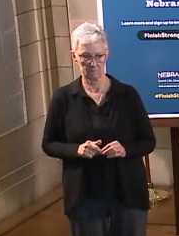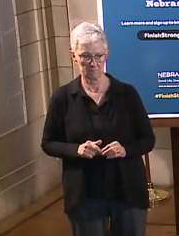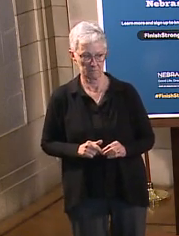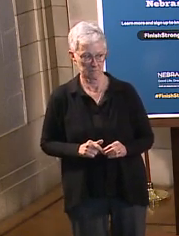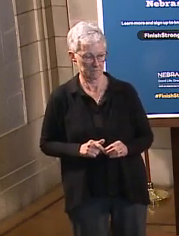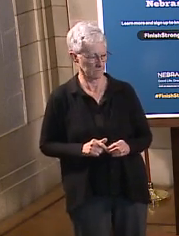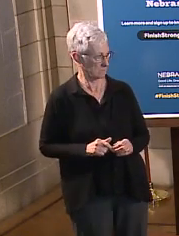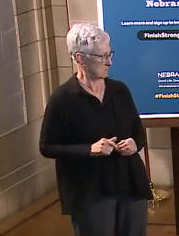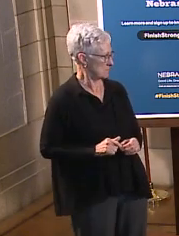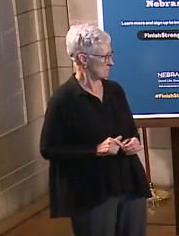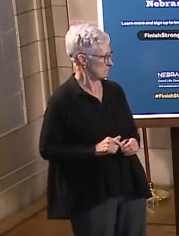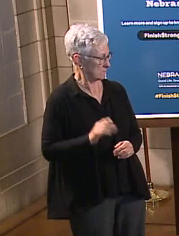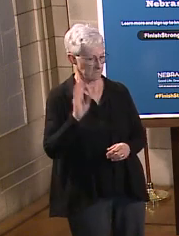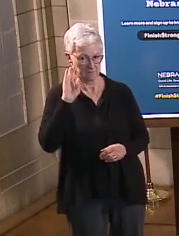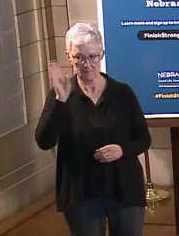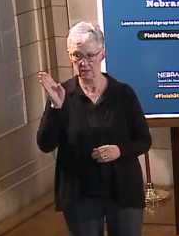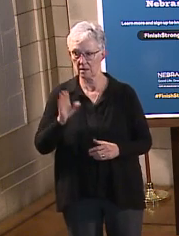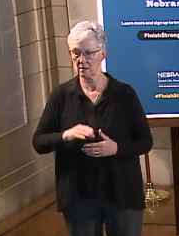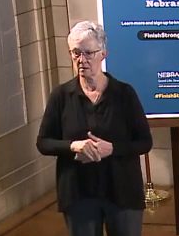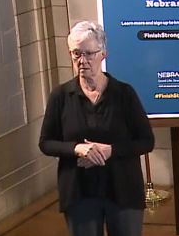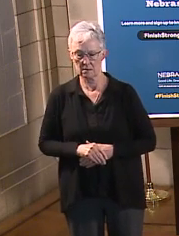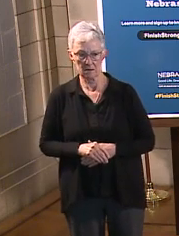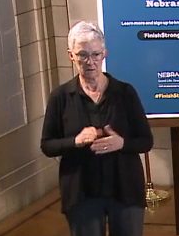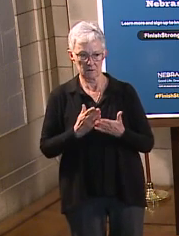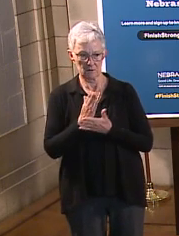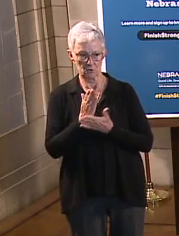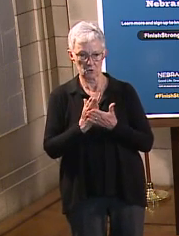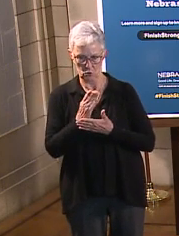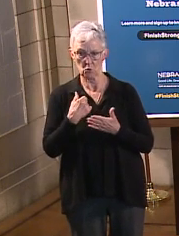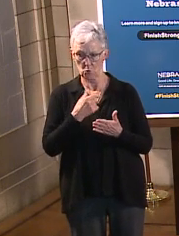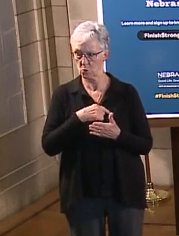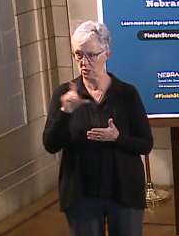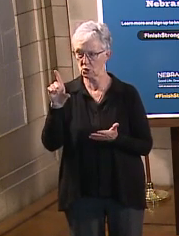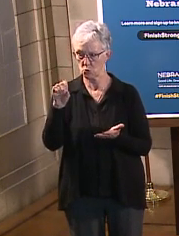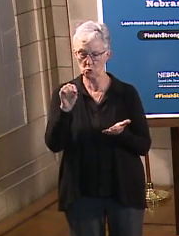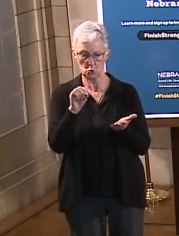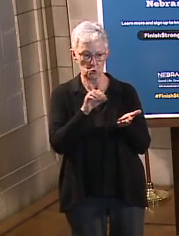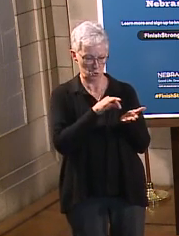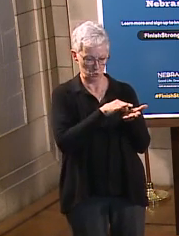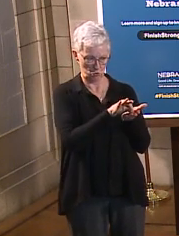Okay. Hi, everybody. All right. So we are tracking that.